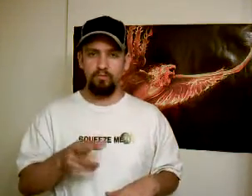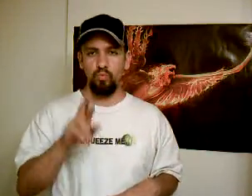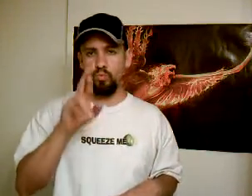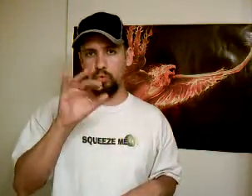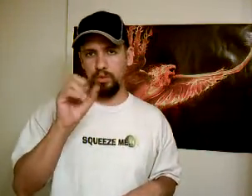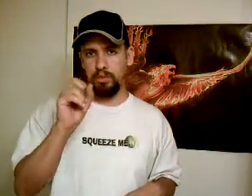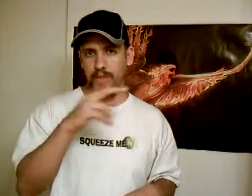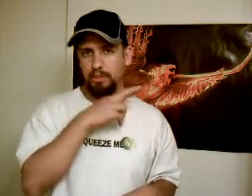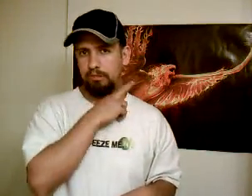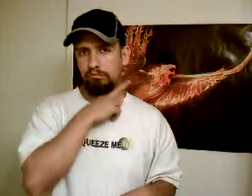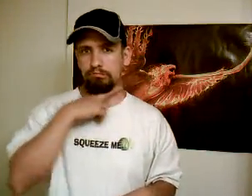twist